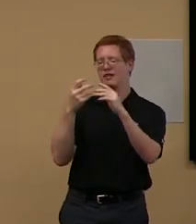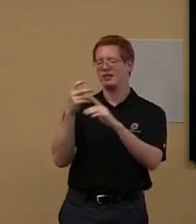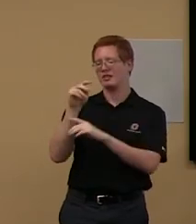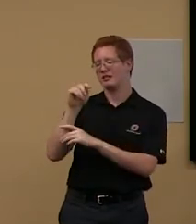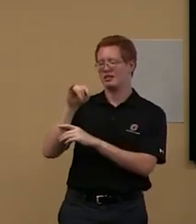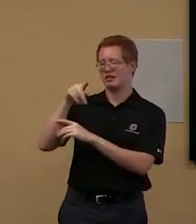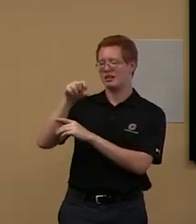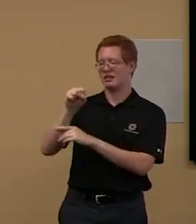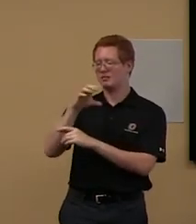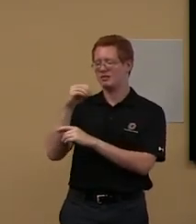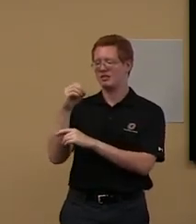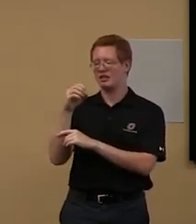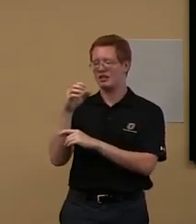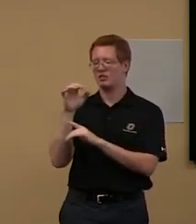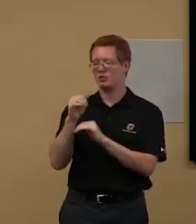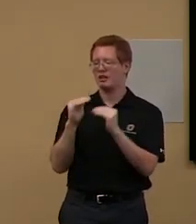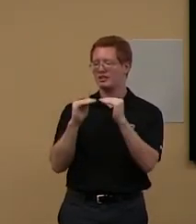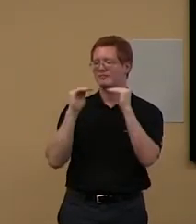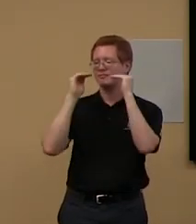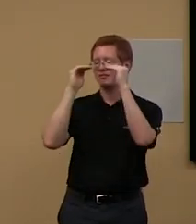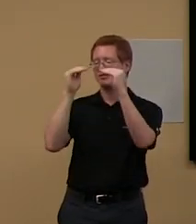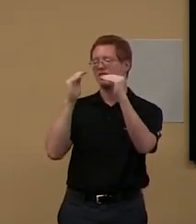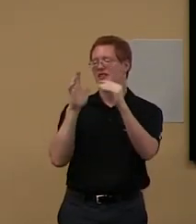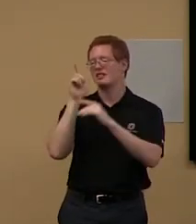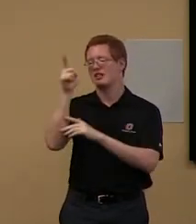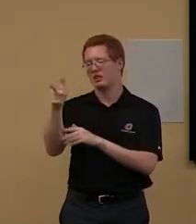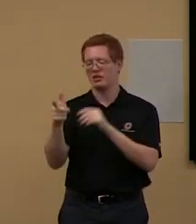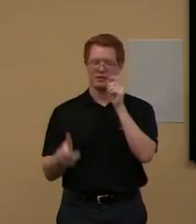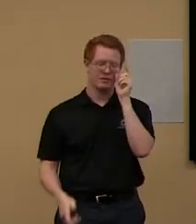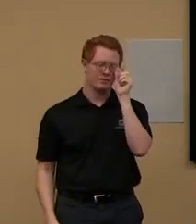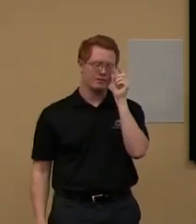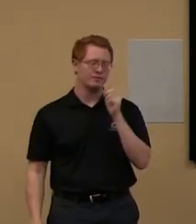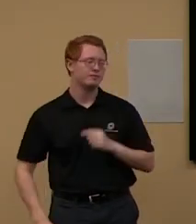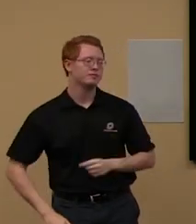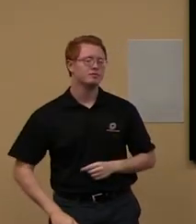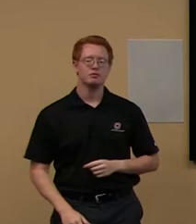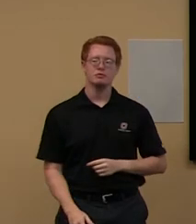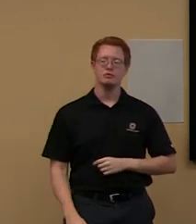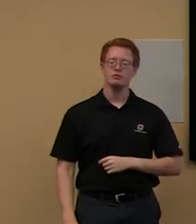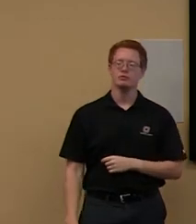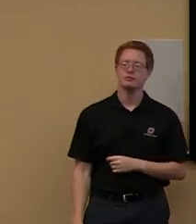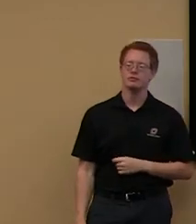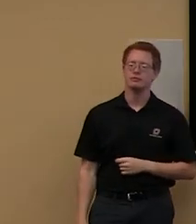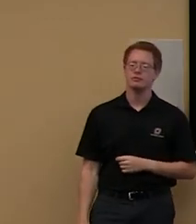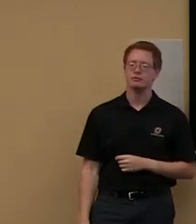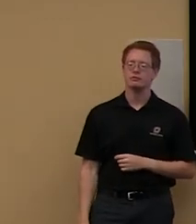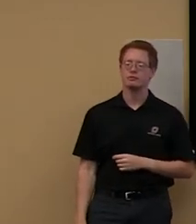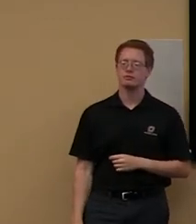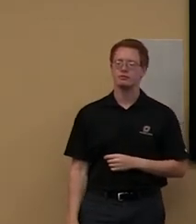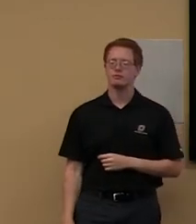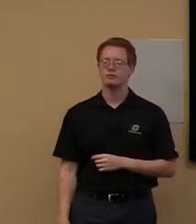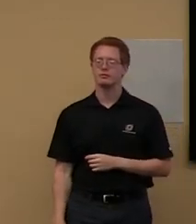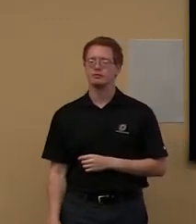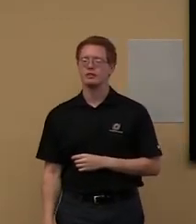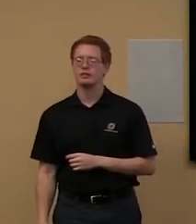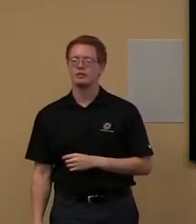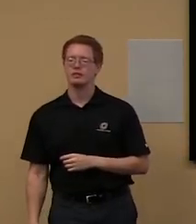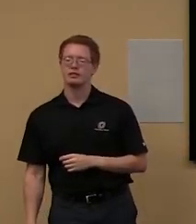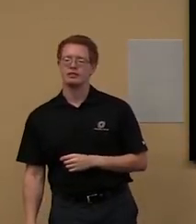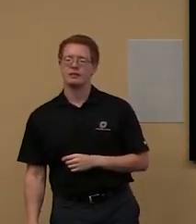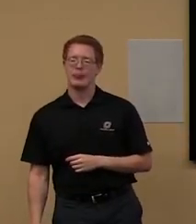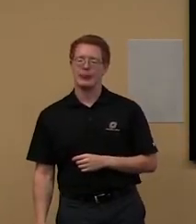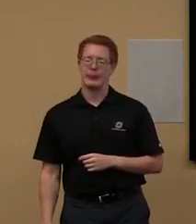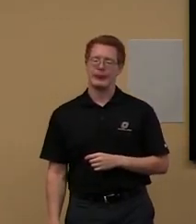moving away from the idea of doing a big project, um, and, the kind of conceptual thing. And moving towards just,